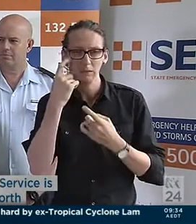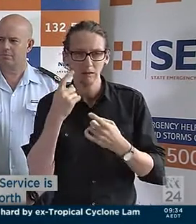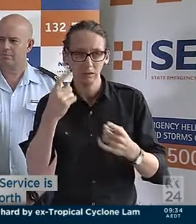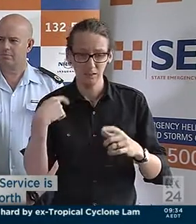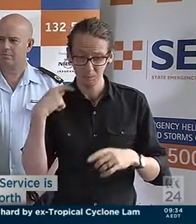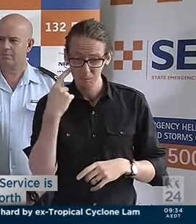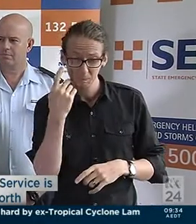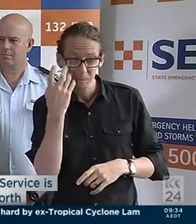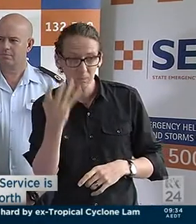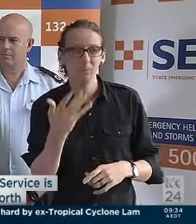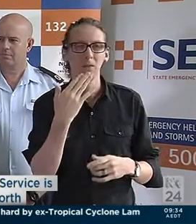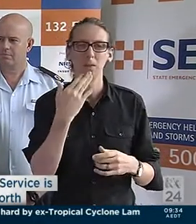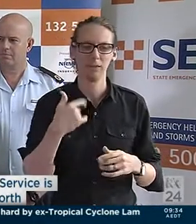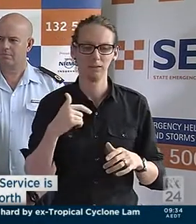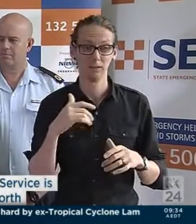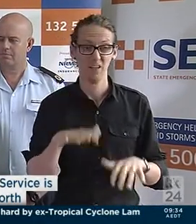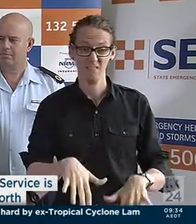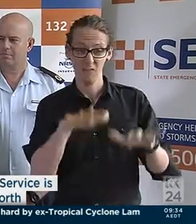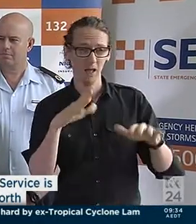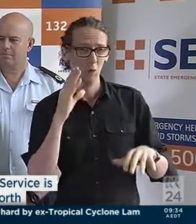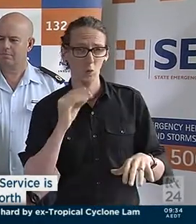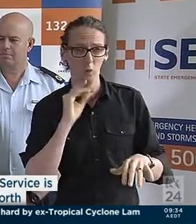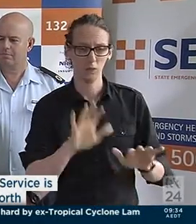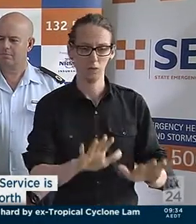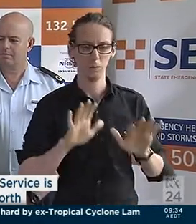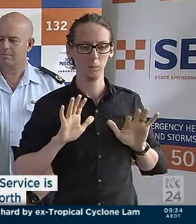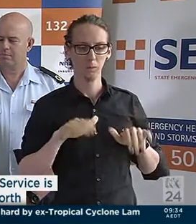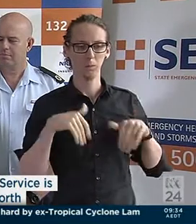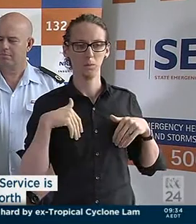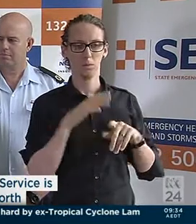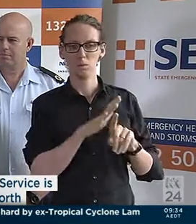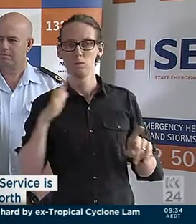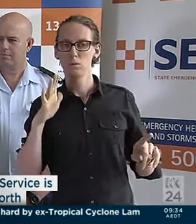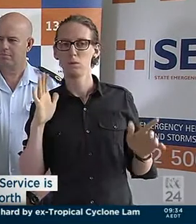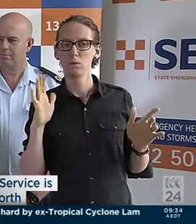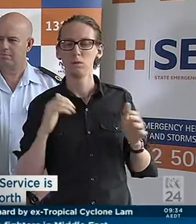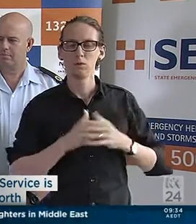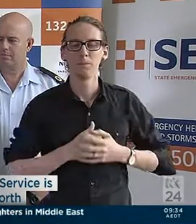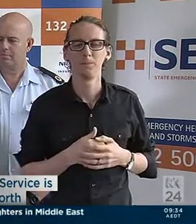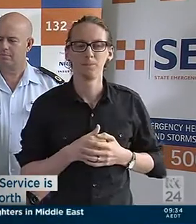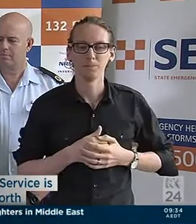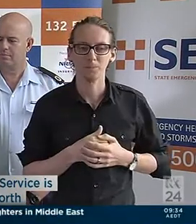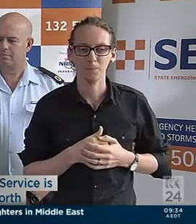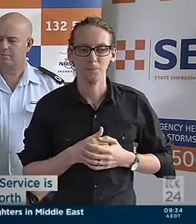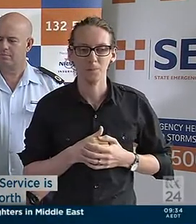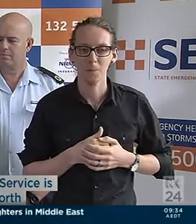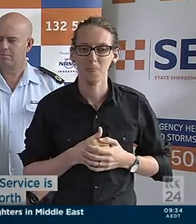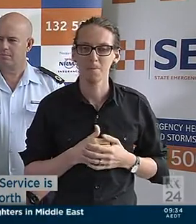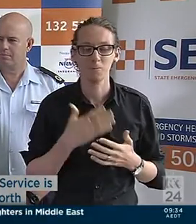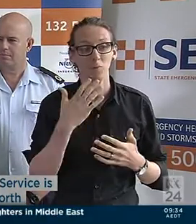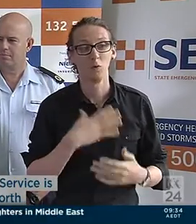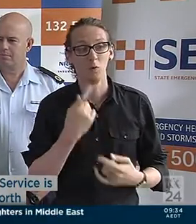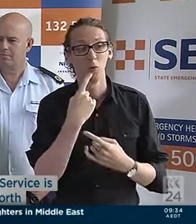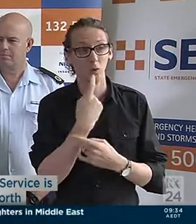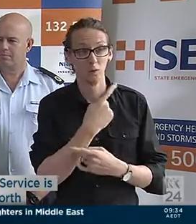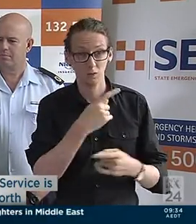for this period of time and to remain well away from flooded causeways or rivers in the area. Furthermore, we wanted